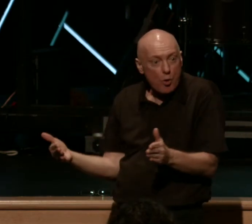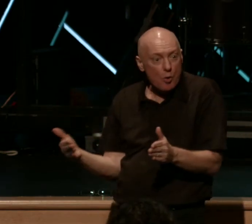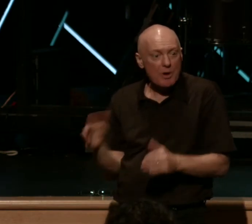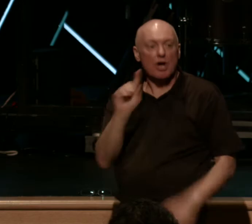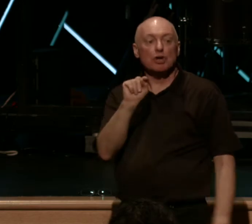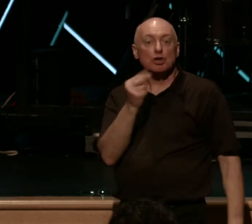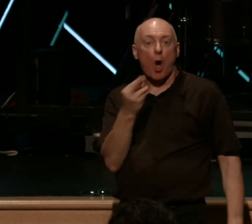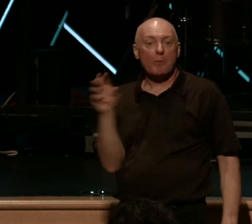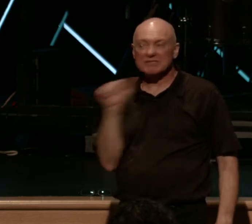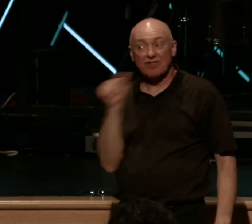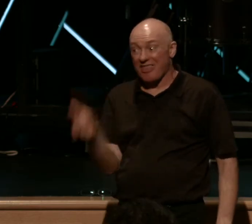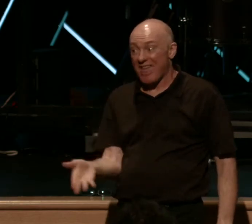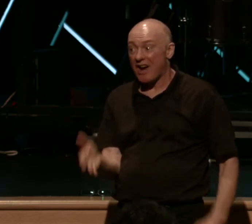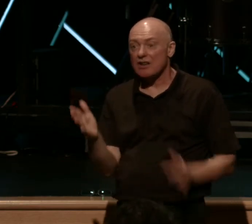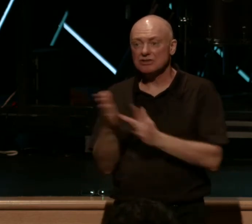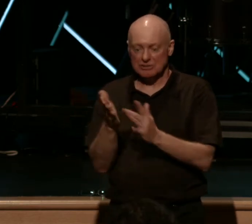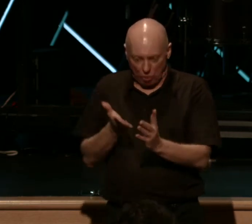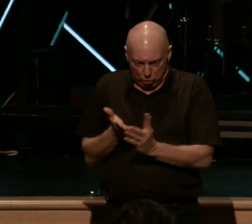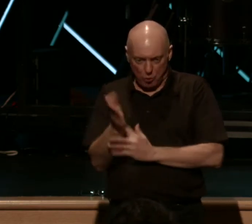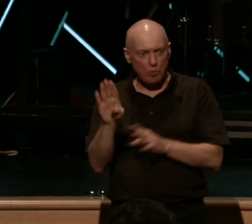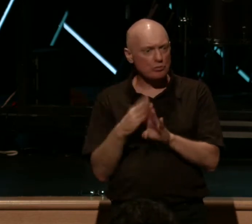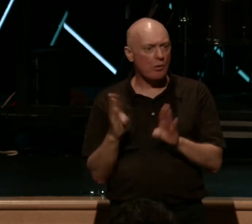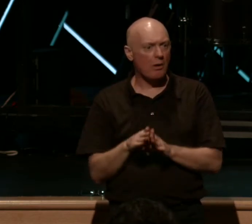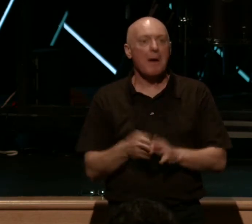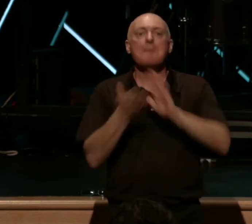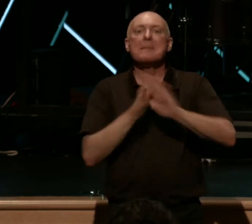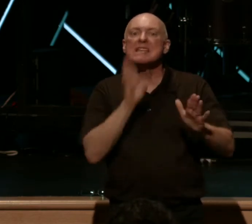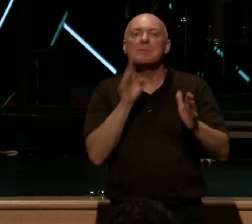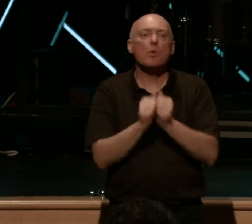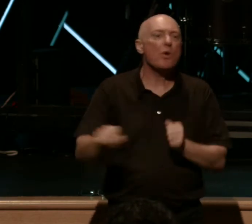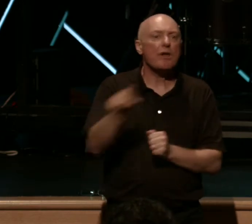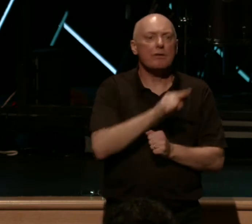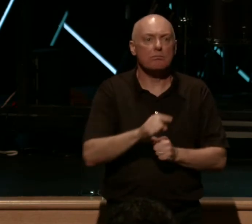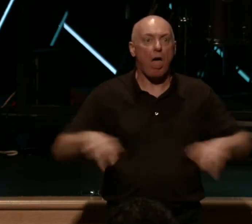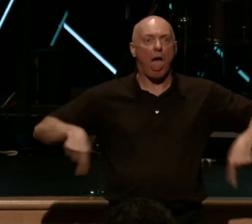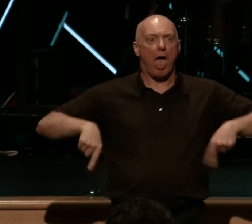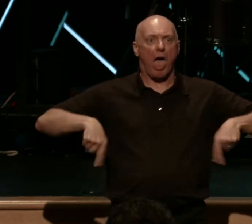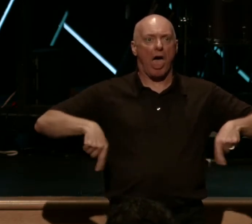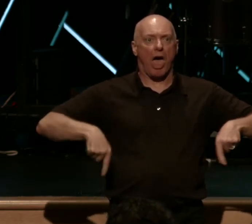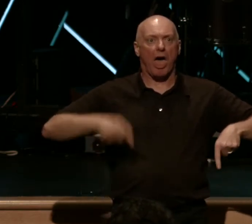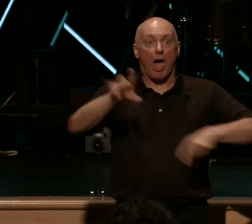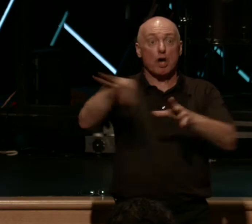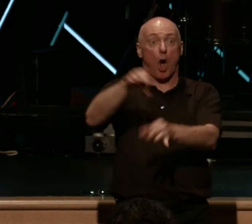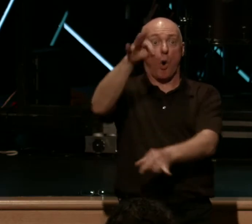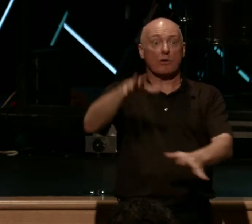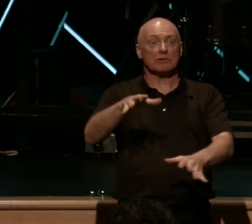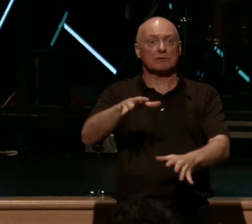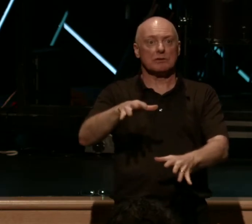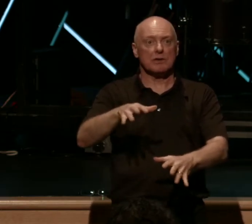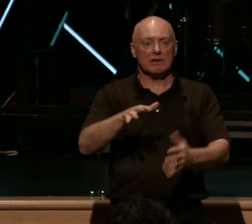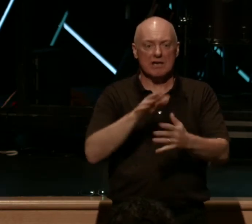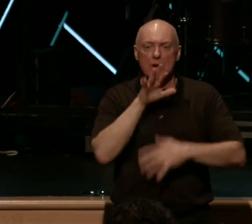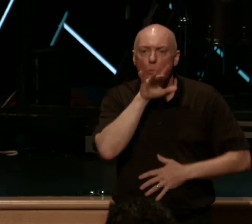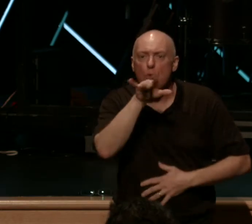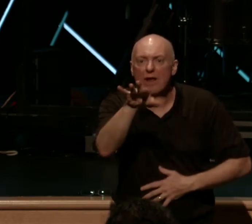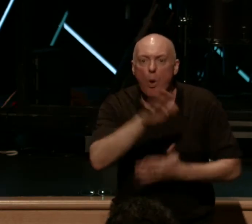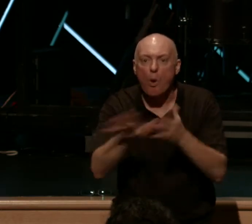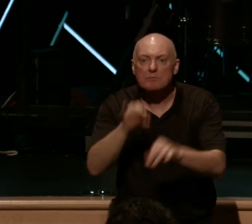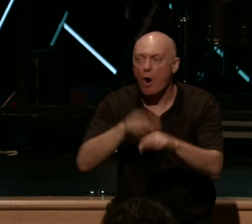not there. Jesus comes through and he says, peace be with you. And they're scared. They think he's a ghost. He breathes the Holy Spirit upon them. Encounter one.